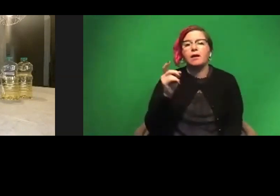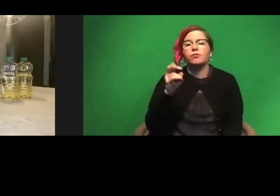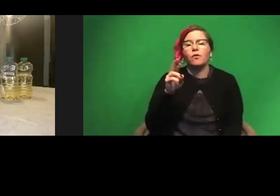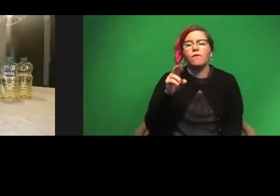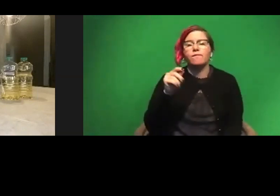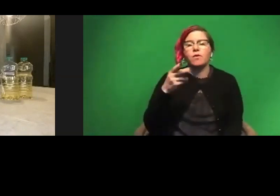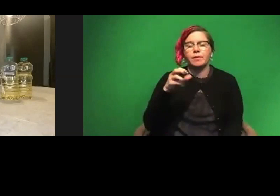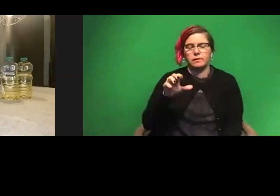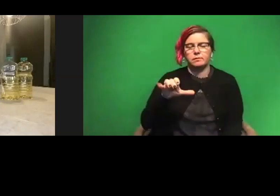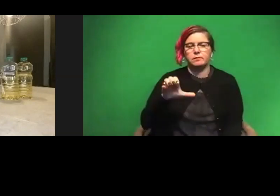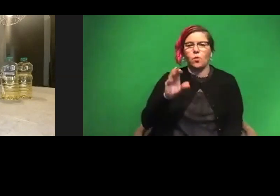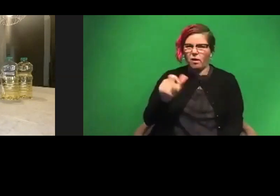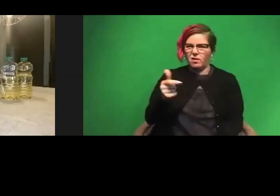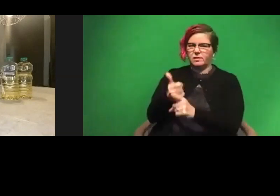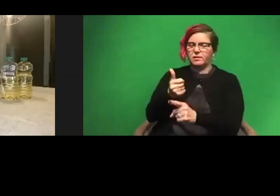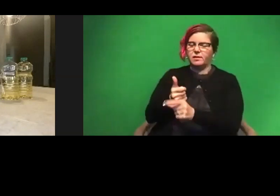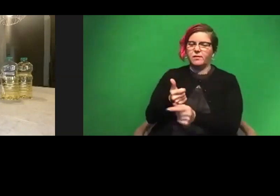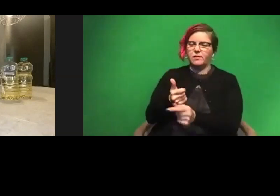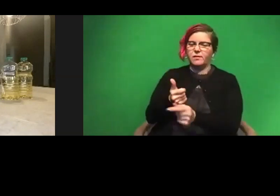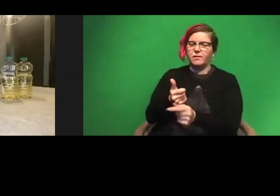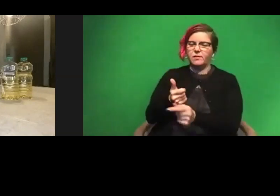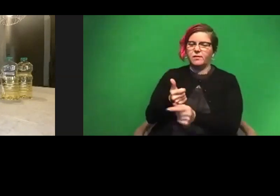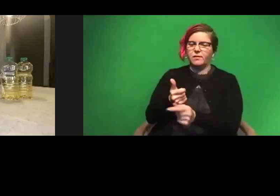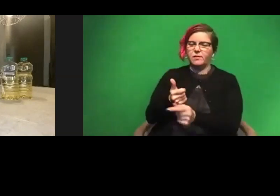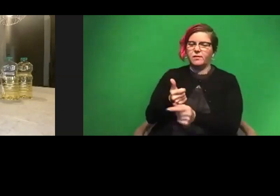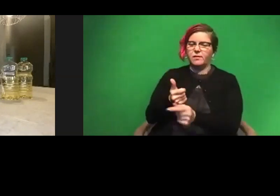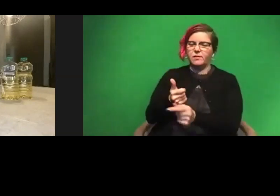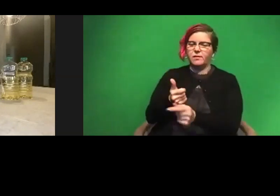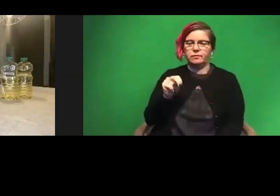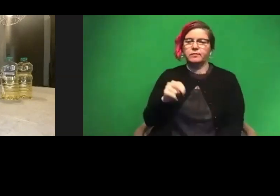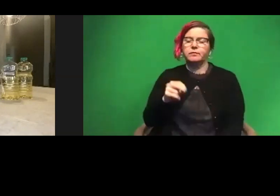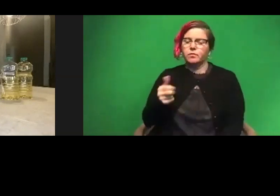hydrophobic, meaning it will not mix with the water well.